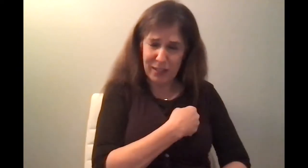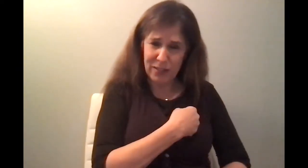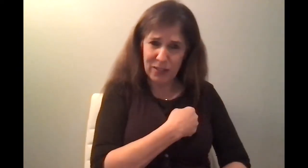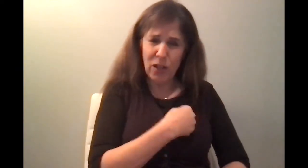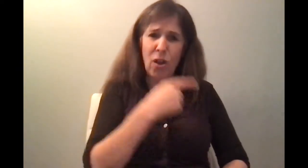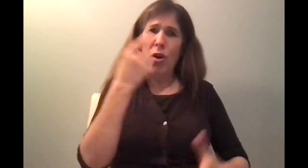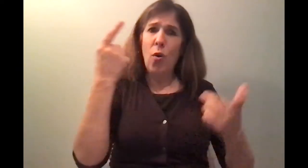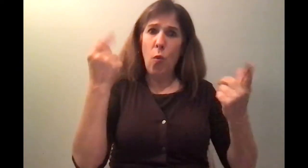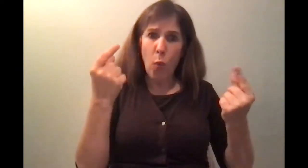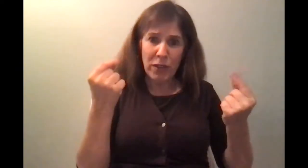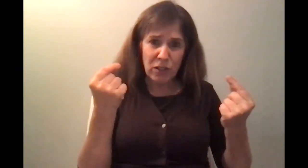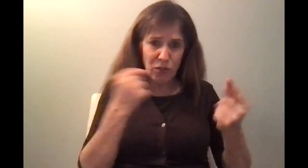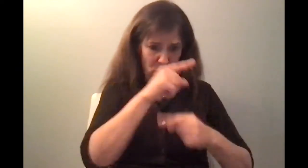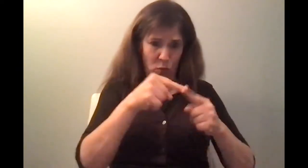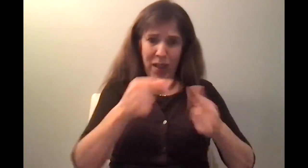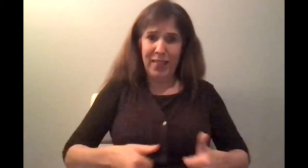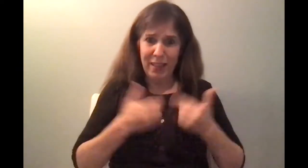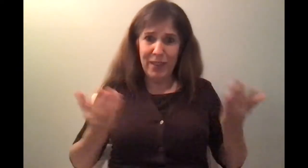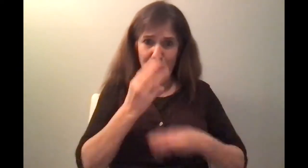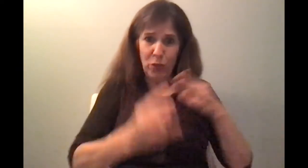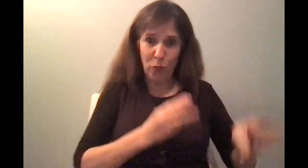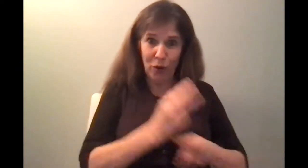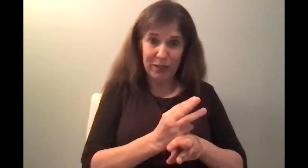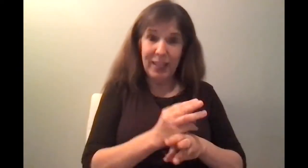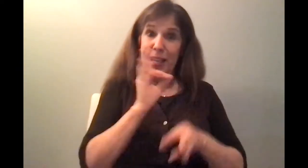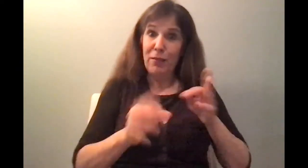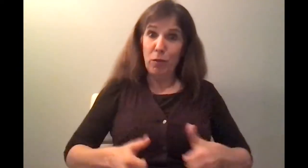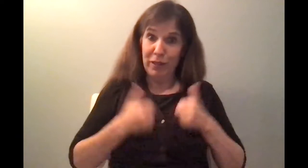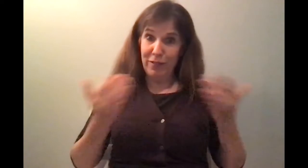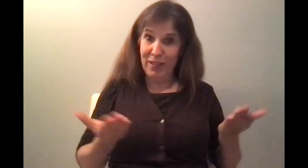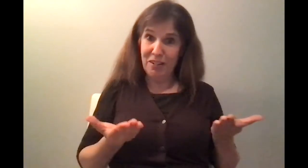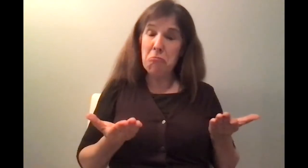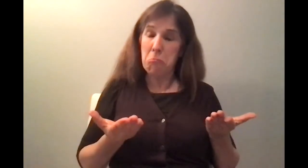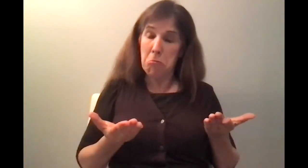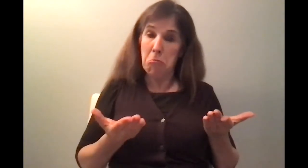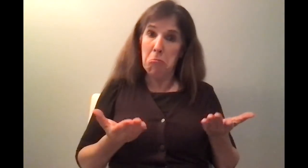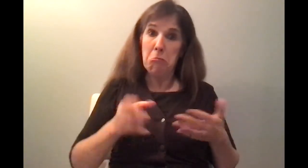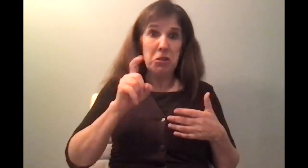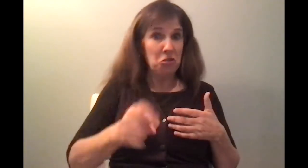where God has put you and what you have to do with whatever you see and make the best of it.